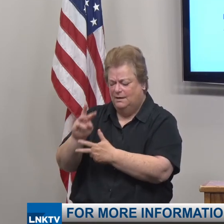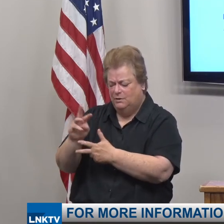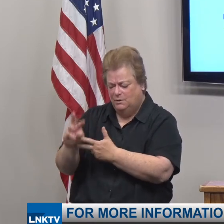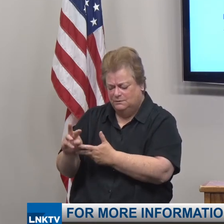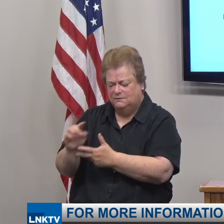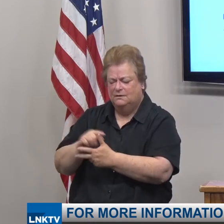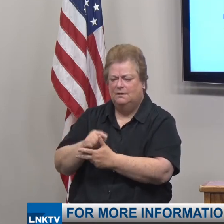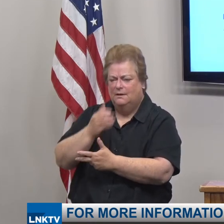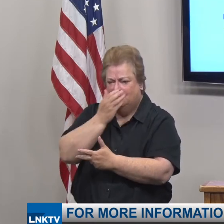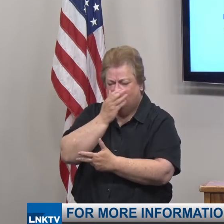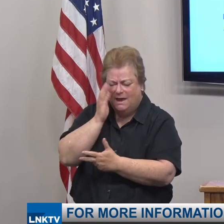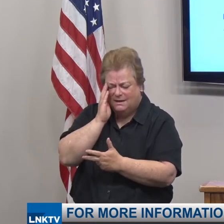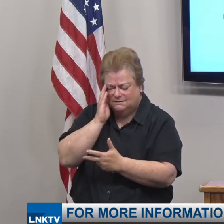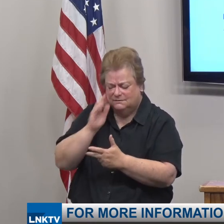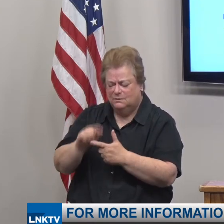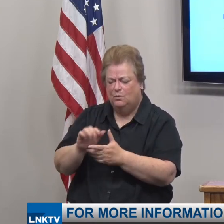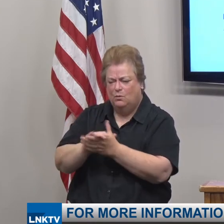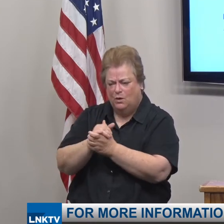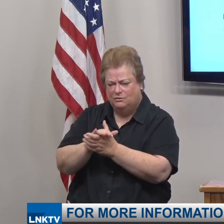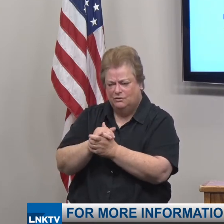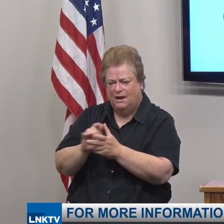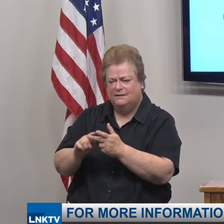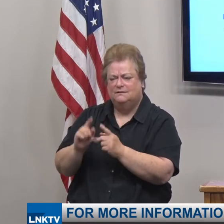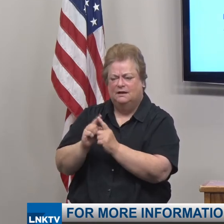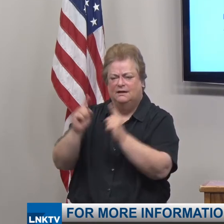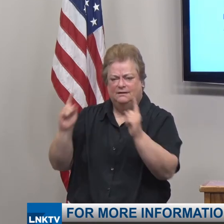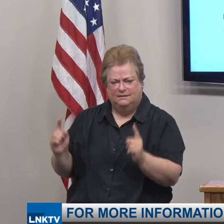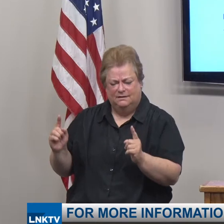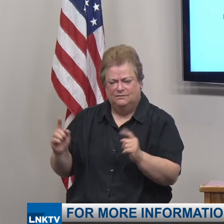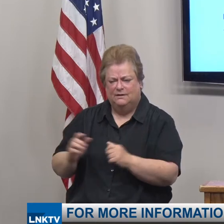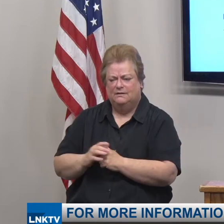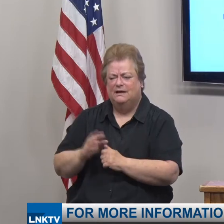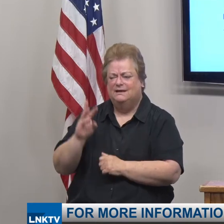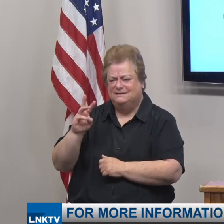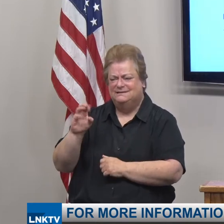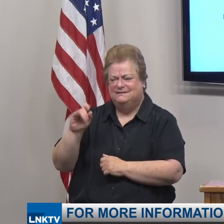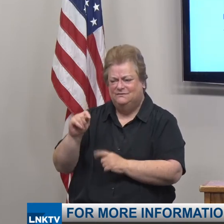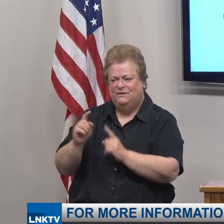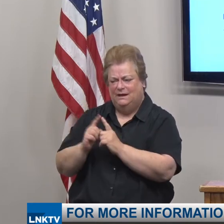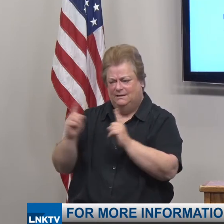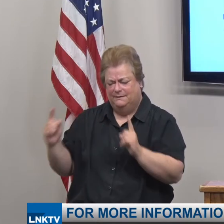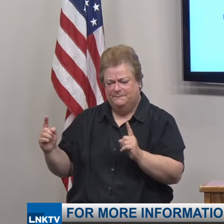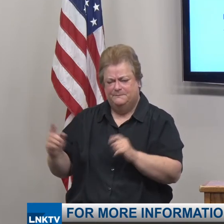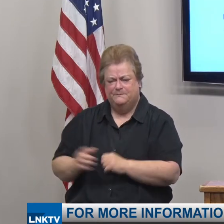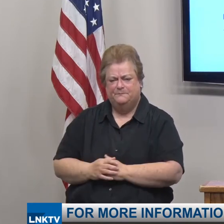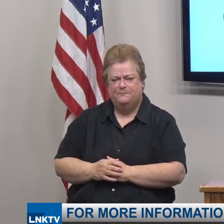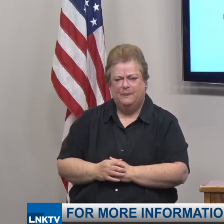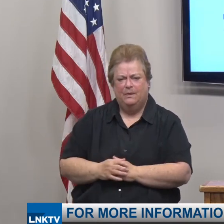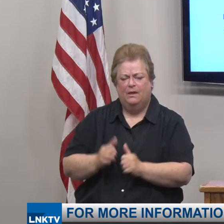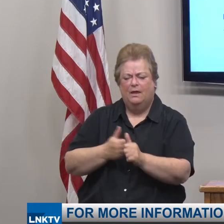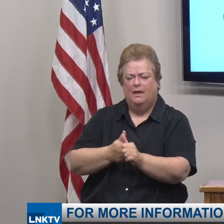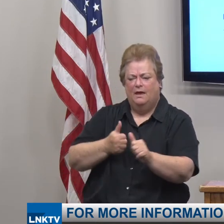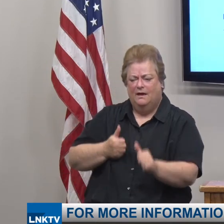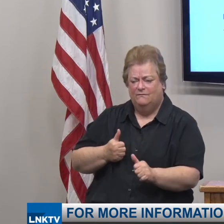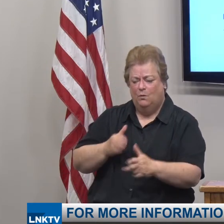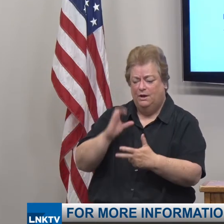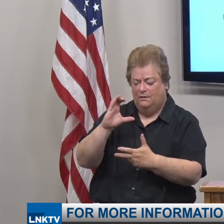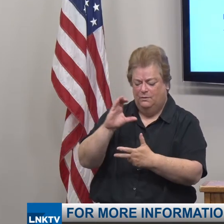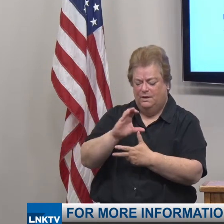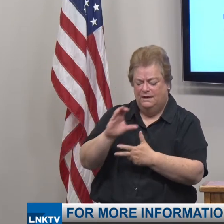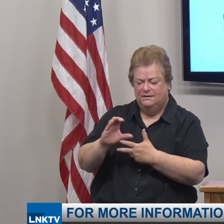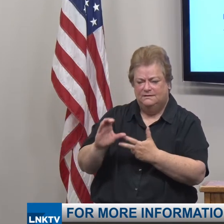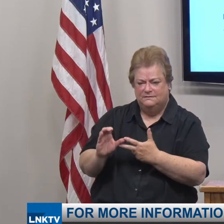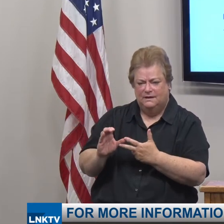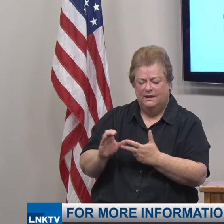wear a mask, wash your hands and watch your distance keeping six feet between yourself and others. Avoid the three C's,